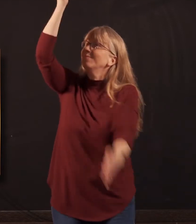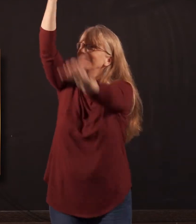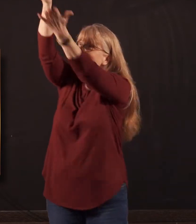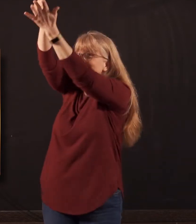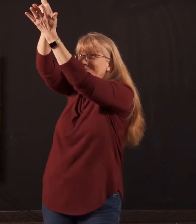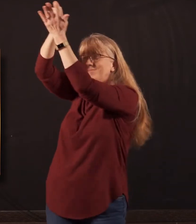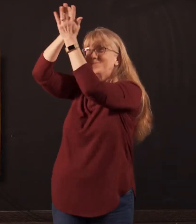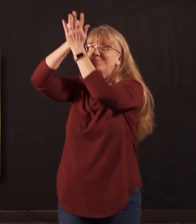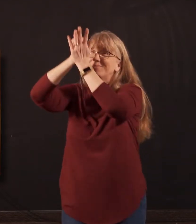Oh,